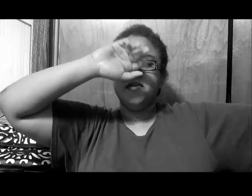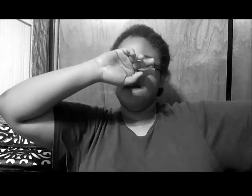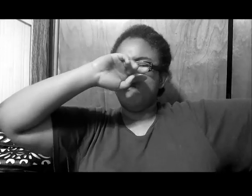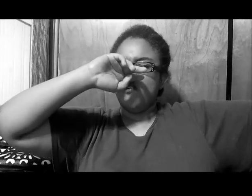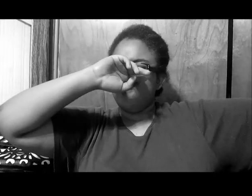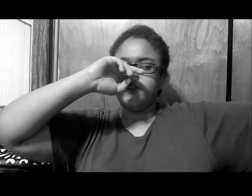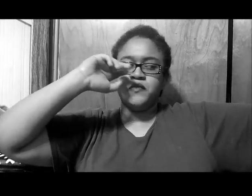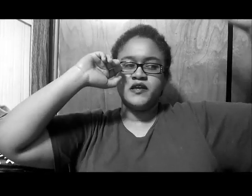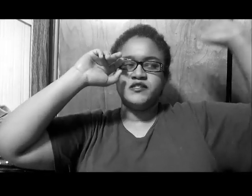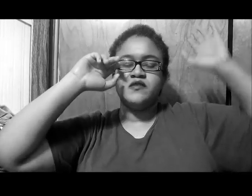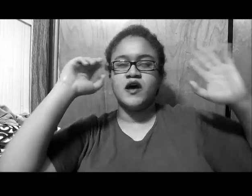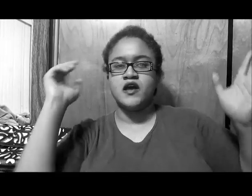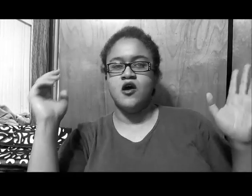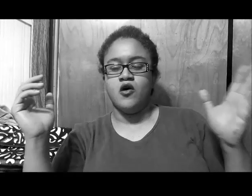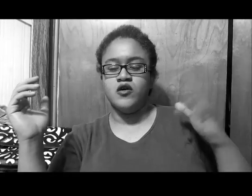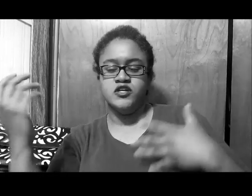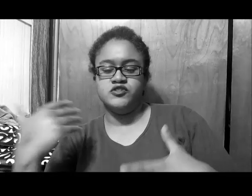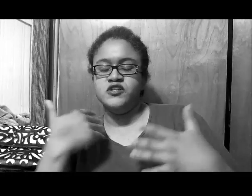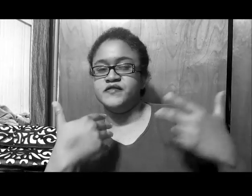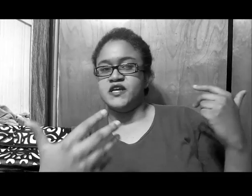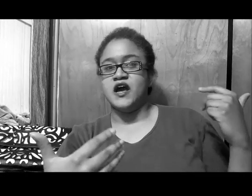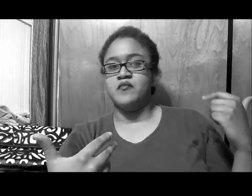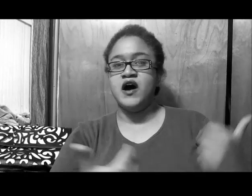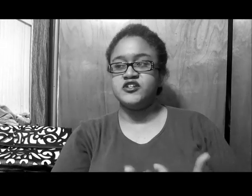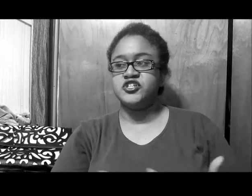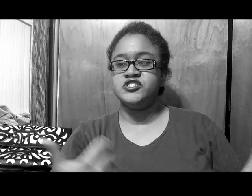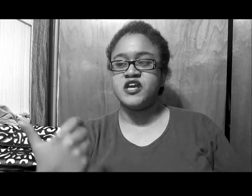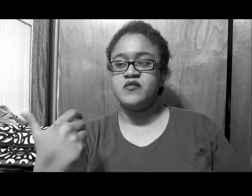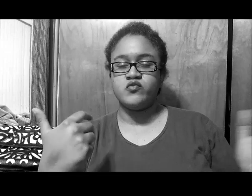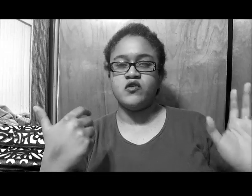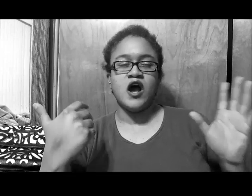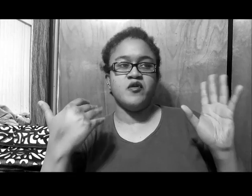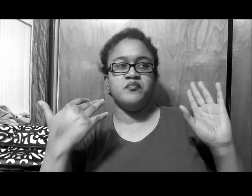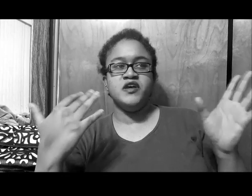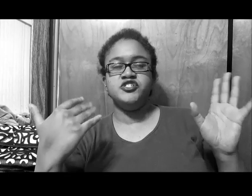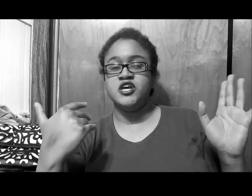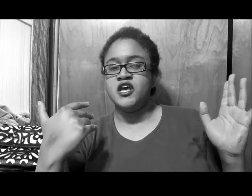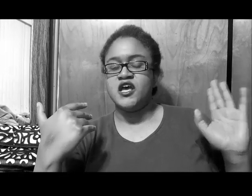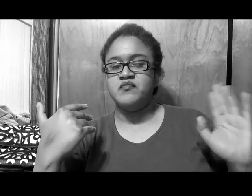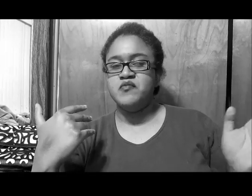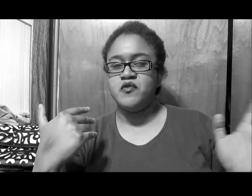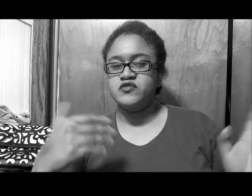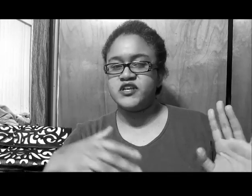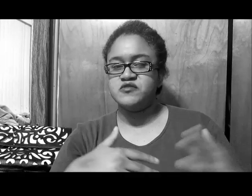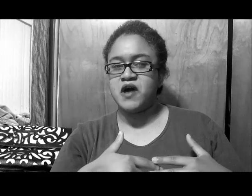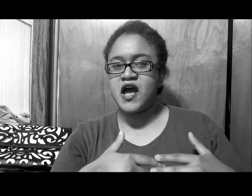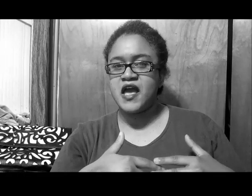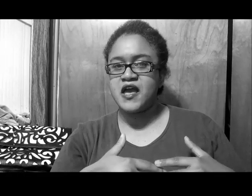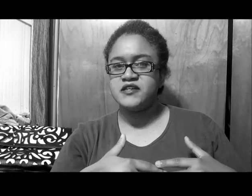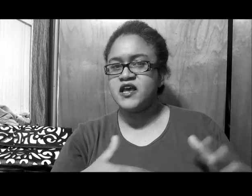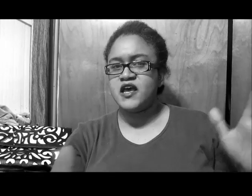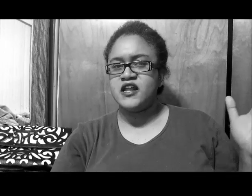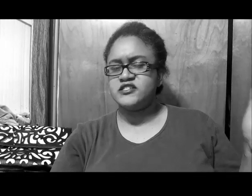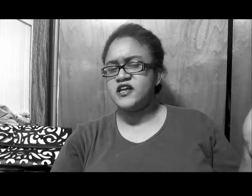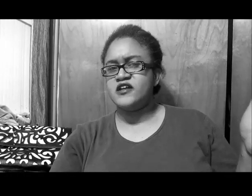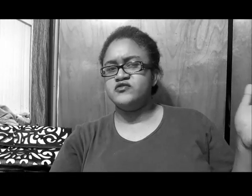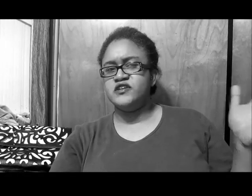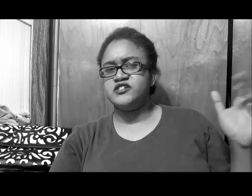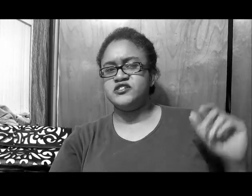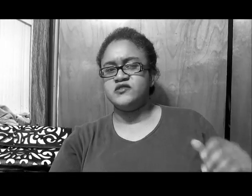be able to pull off, to make it seem like, you know, she didn't even say, I'm positive, she just kept it real, I'm a bitch, and people both kiss my ass, and that's the attitude, that she still